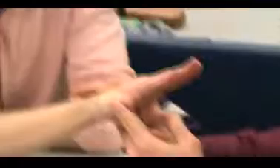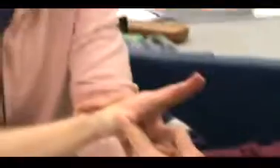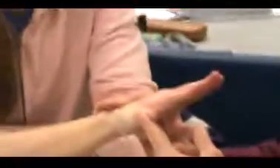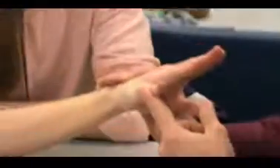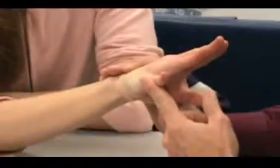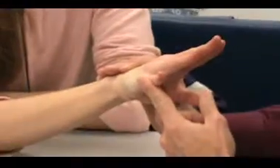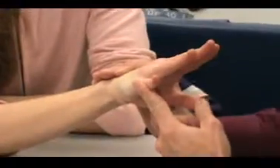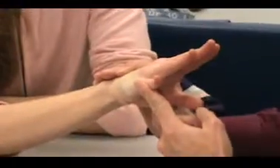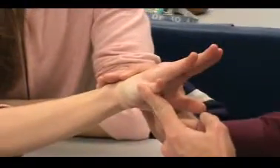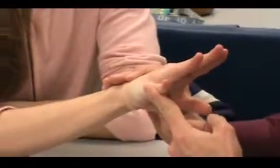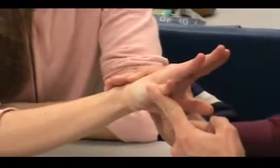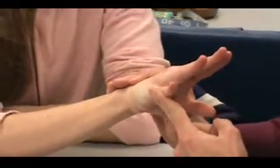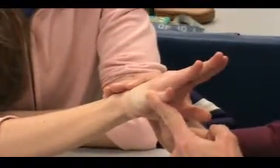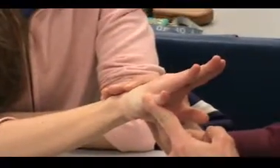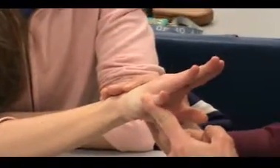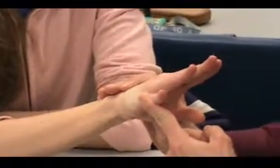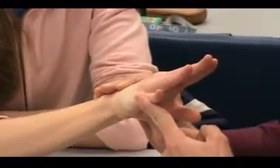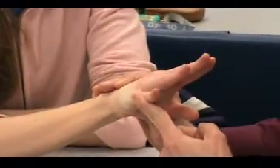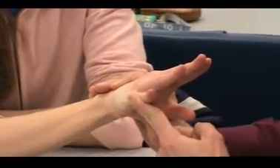Alright, and then resist abduction.